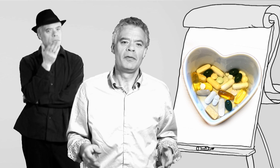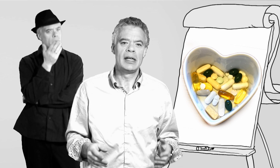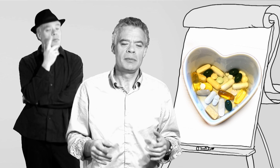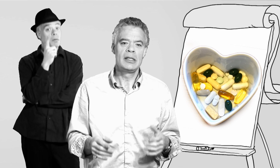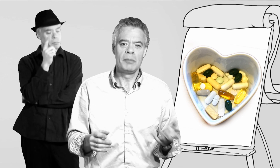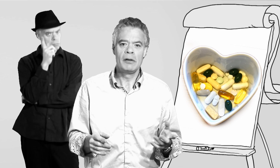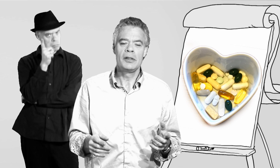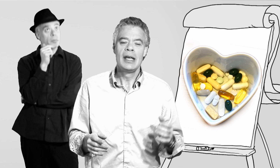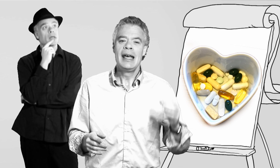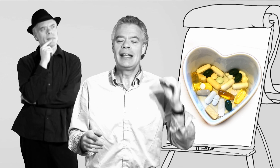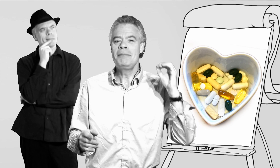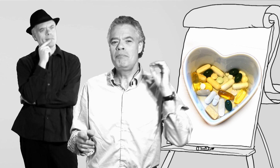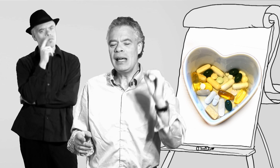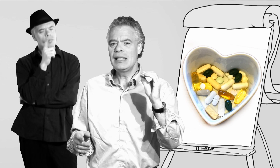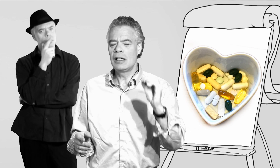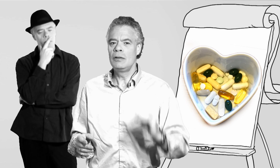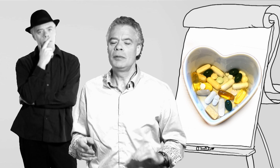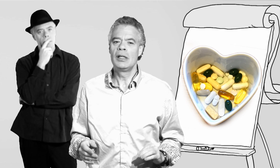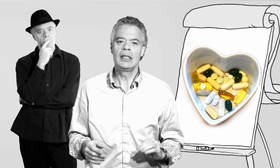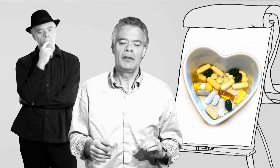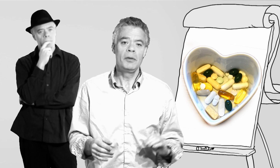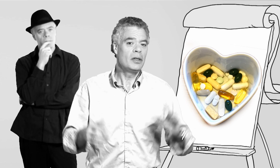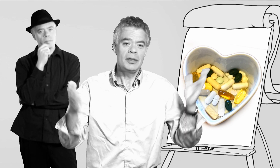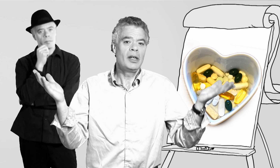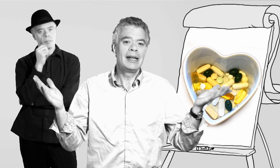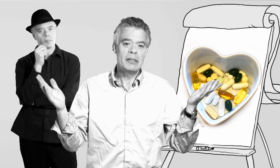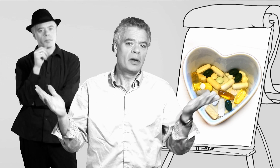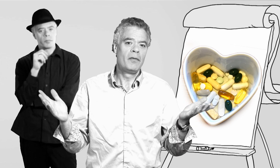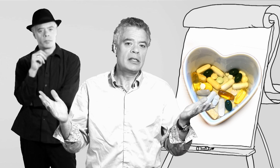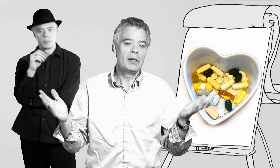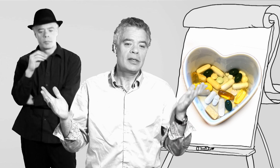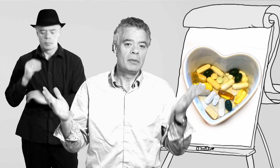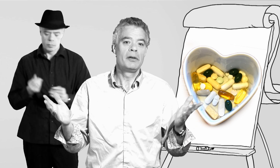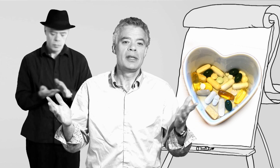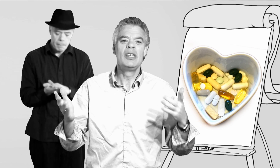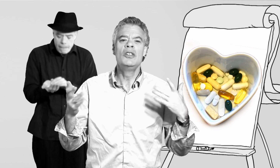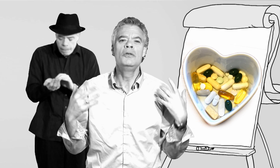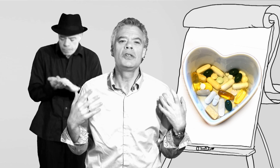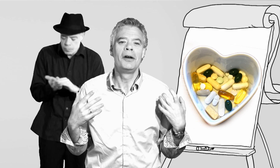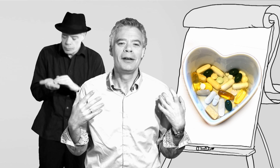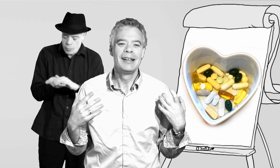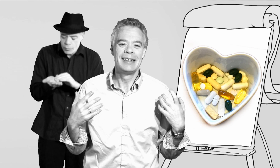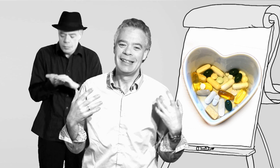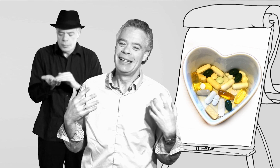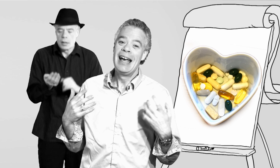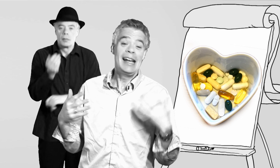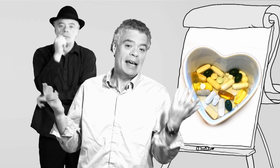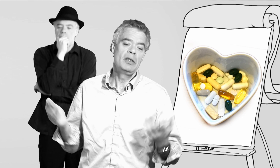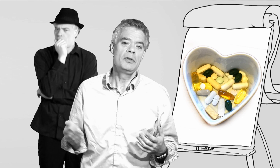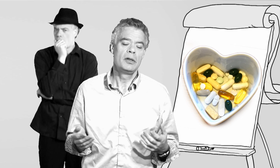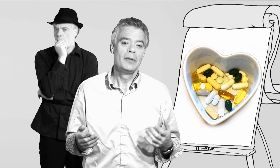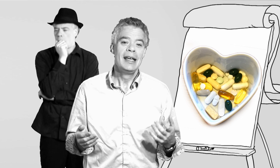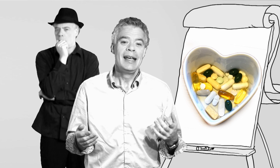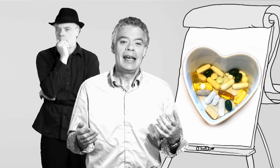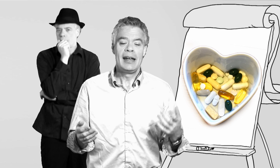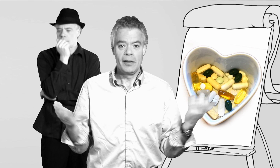dedicated to vitamins and minerals. And the basic clue I'm going to give you, because I'm not an expert on vitamins and minerals, I'm a user. And I have